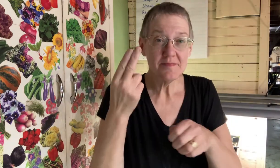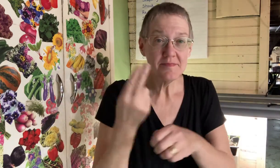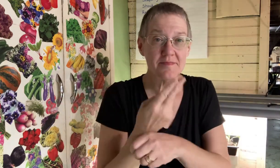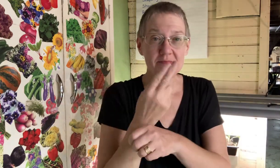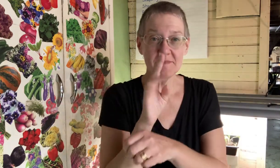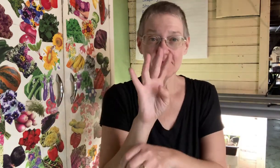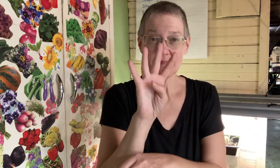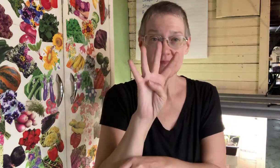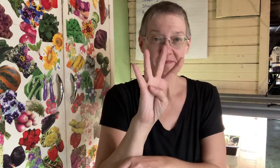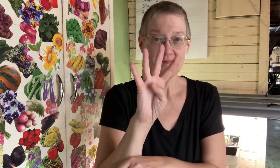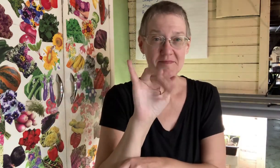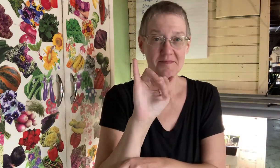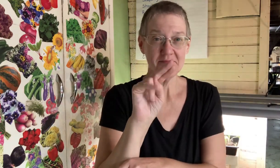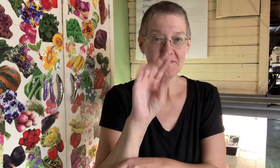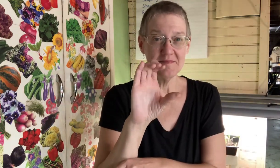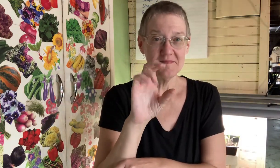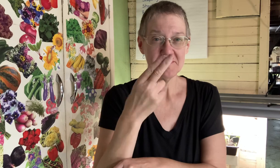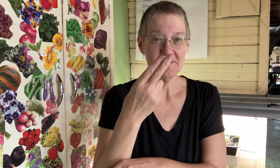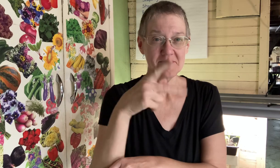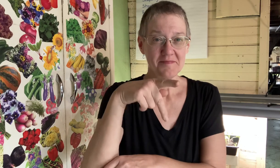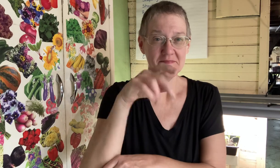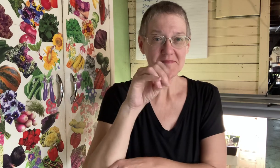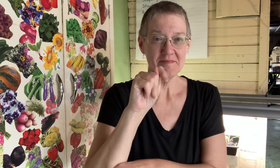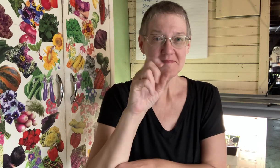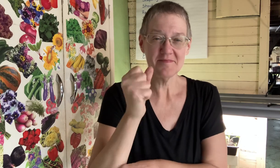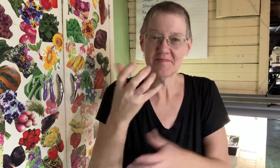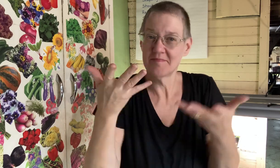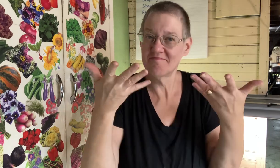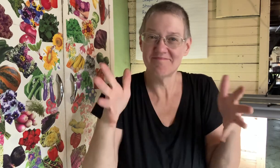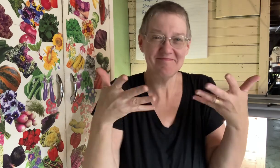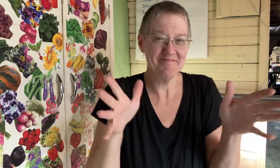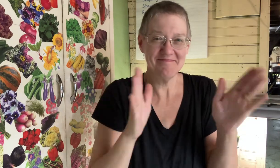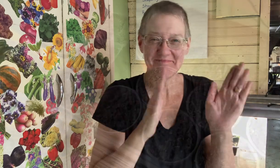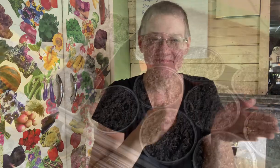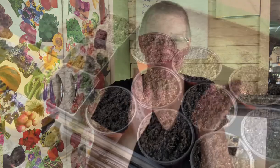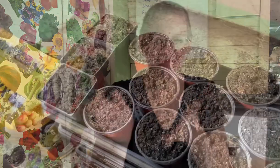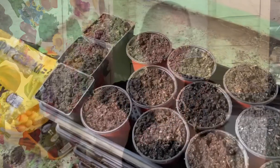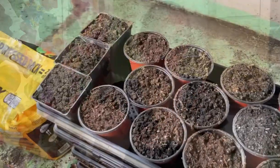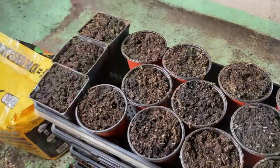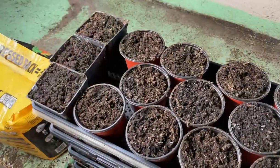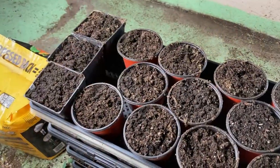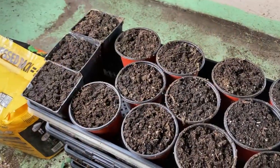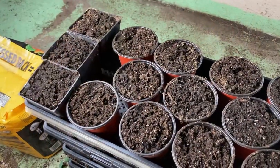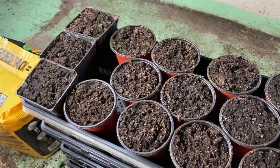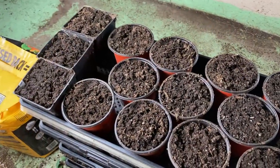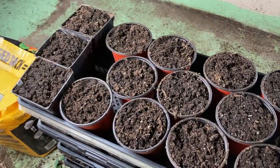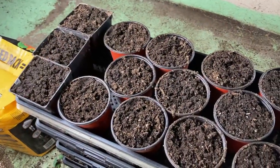we're going to use four inch pots and i've already got them prepared